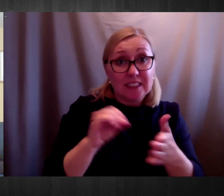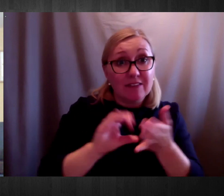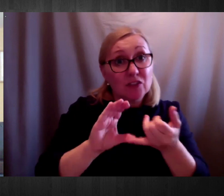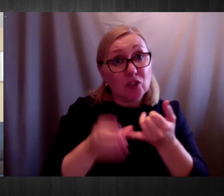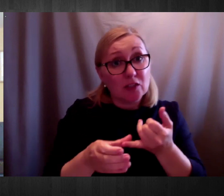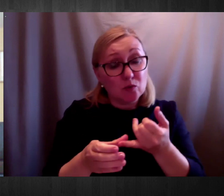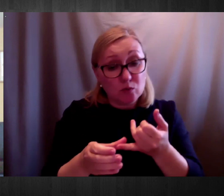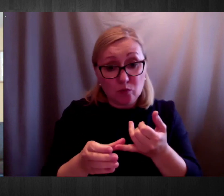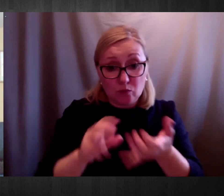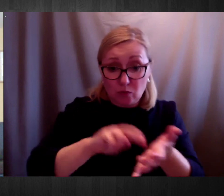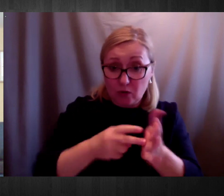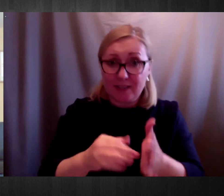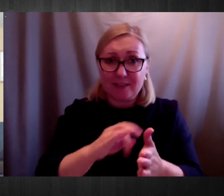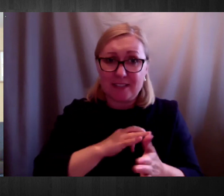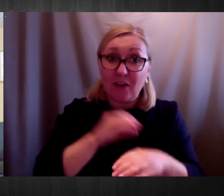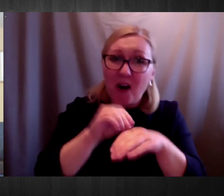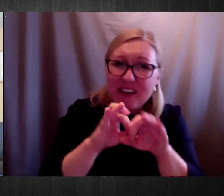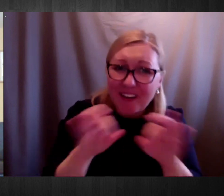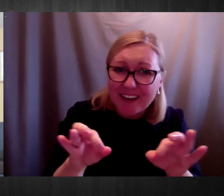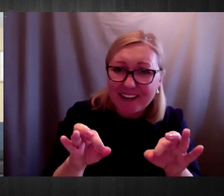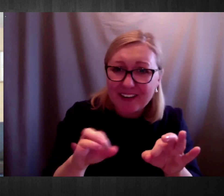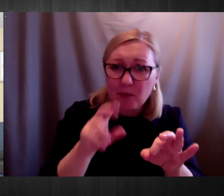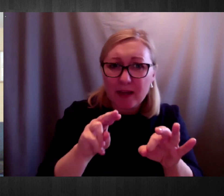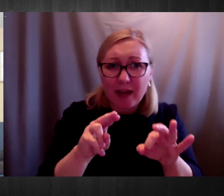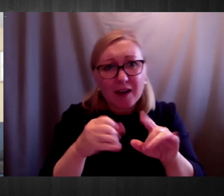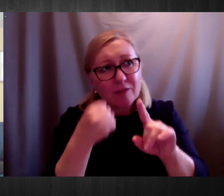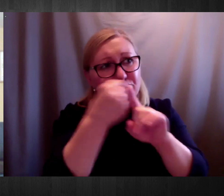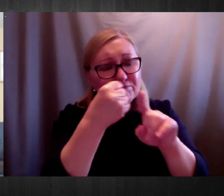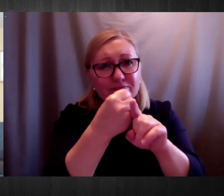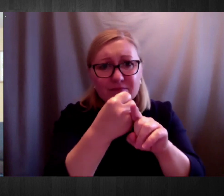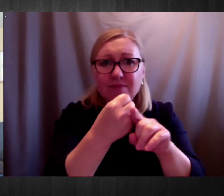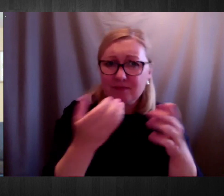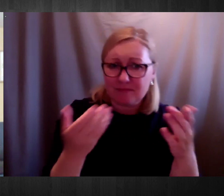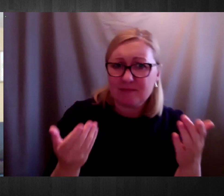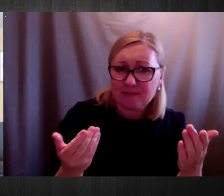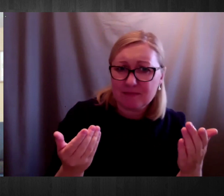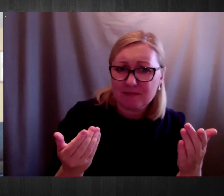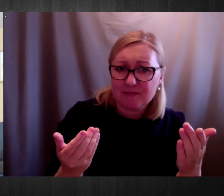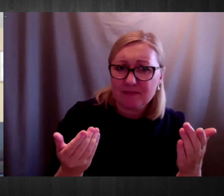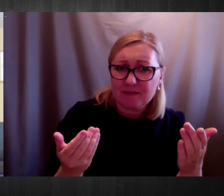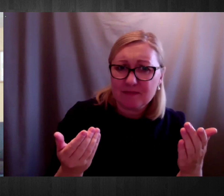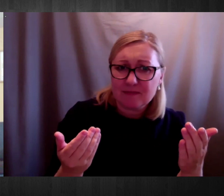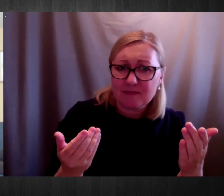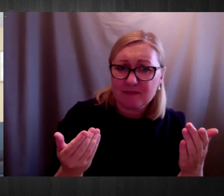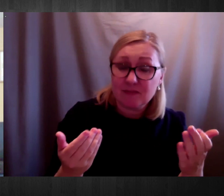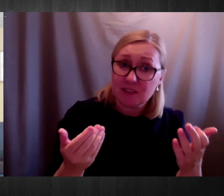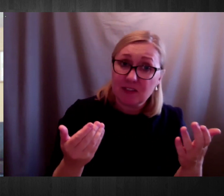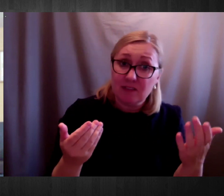an online basis. And as a lot of disabled people are quite used to